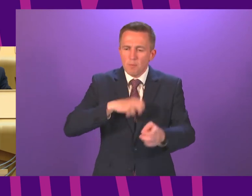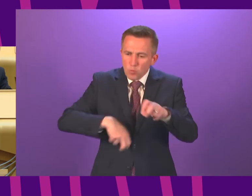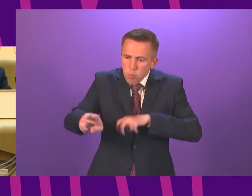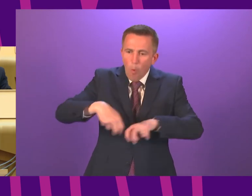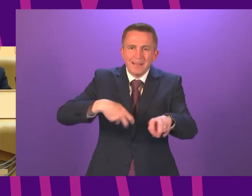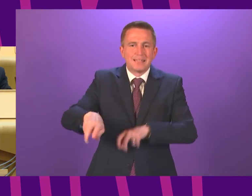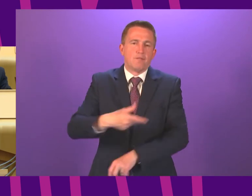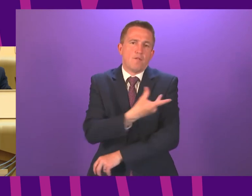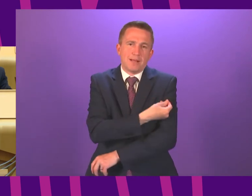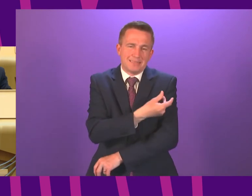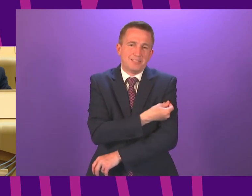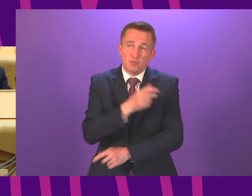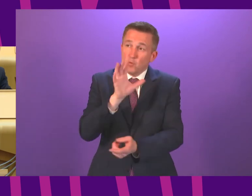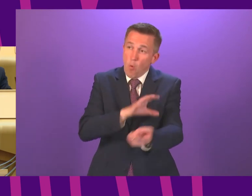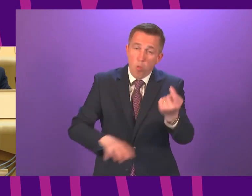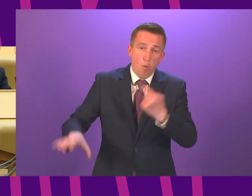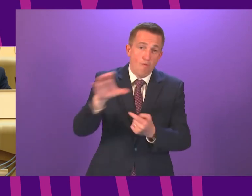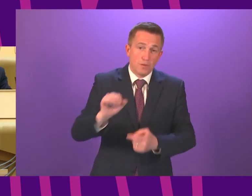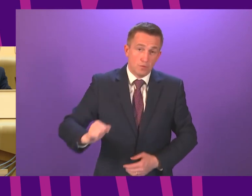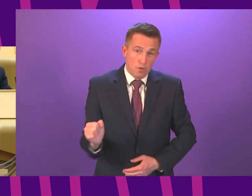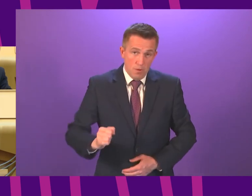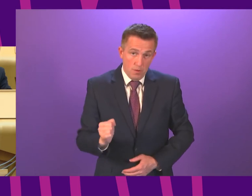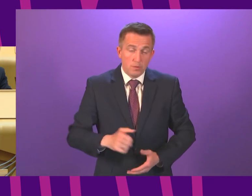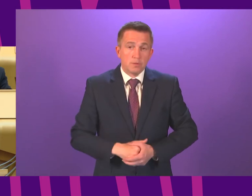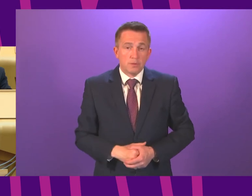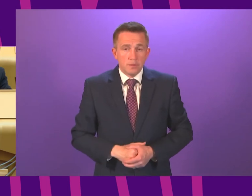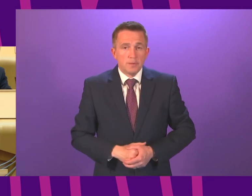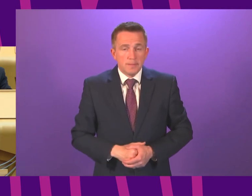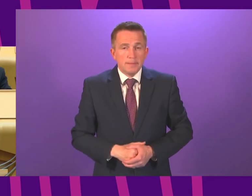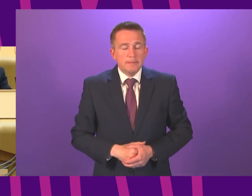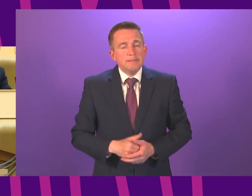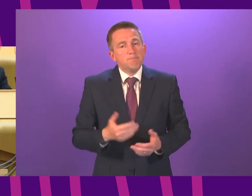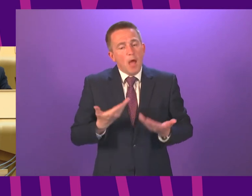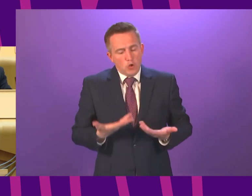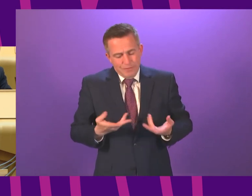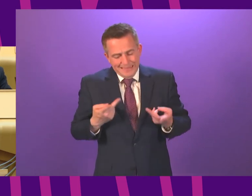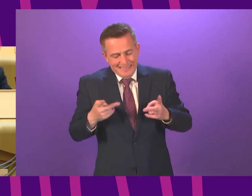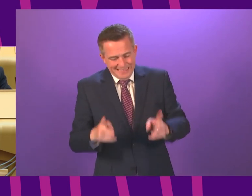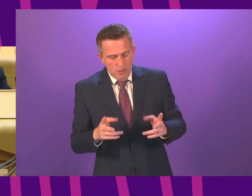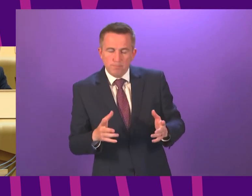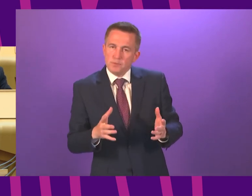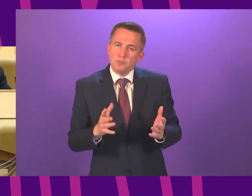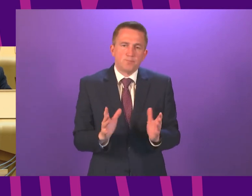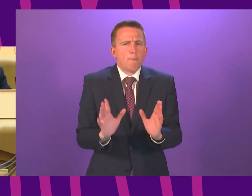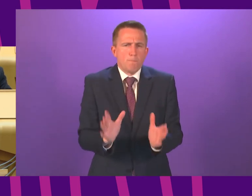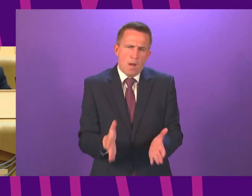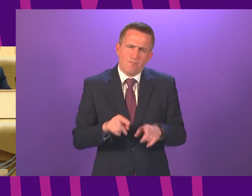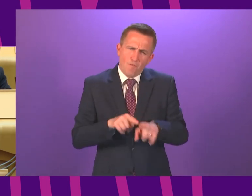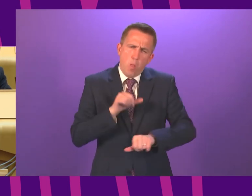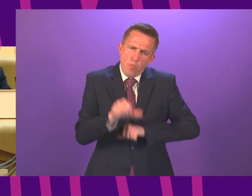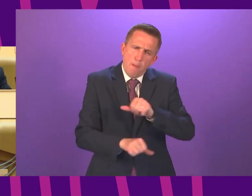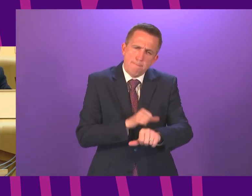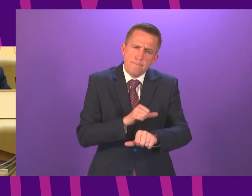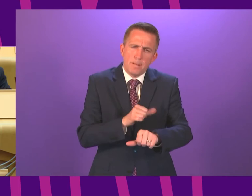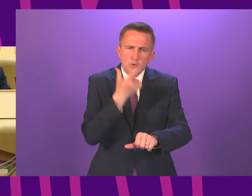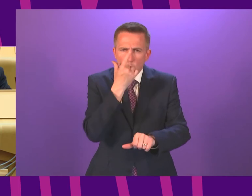across the country that said we also need to make sure that the systems we have in place we stick with them to get through the